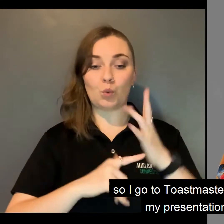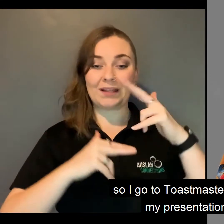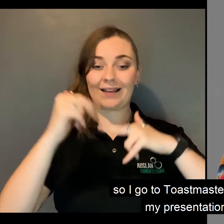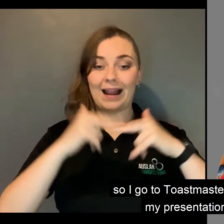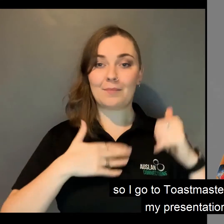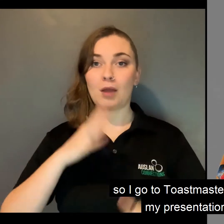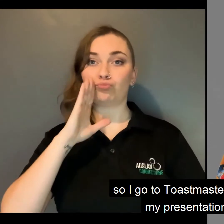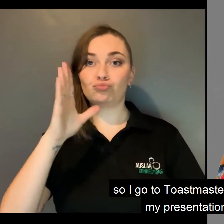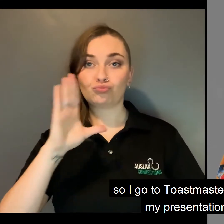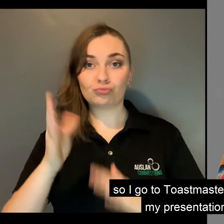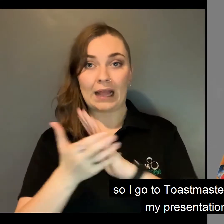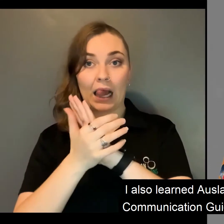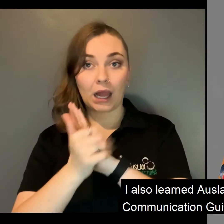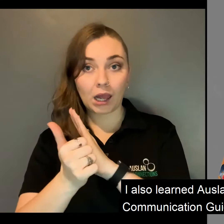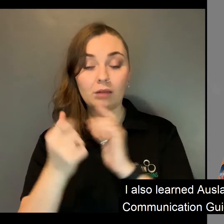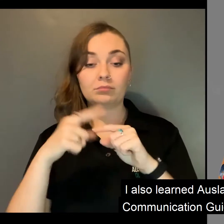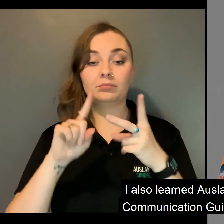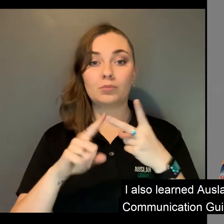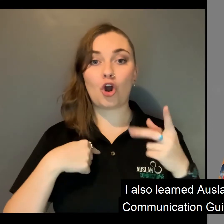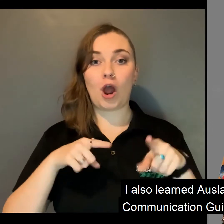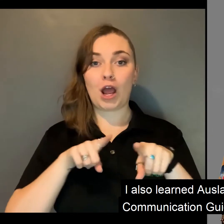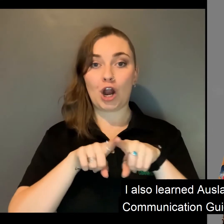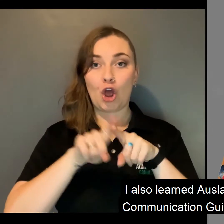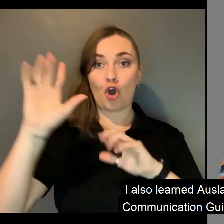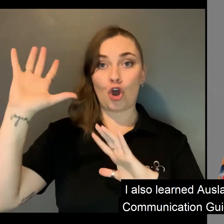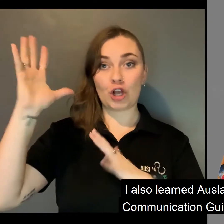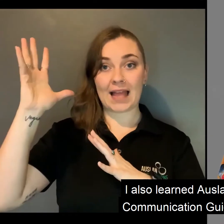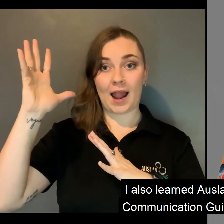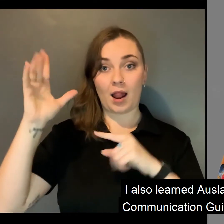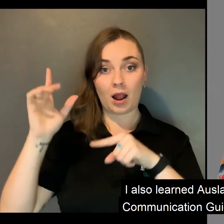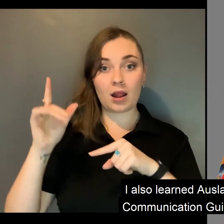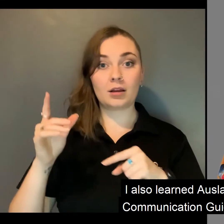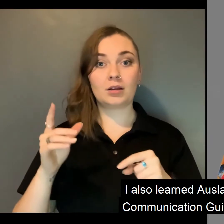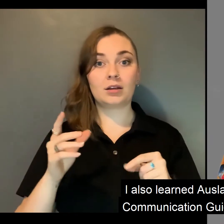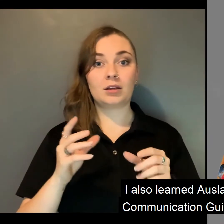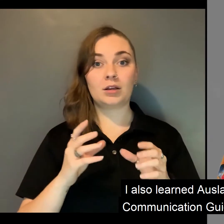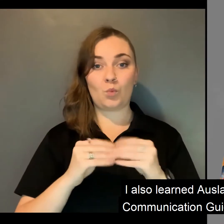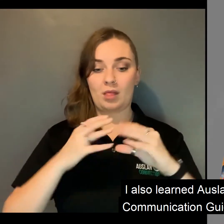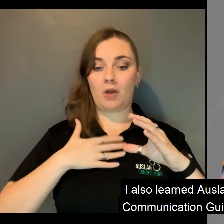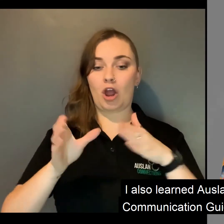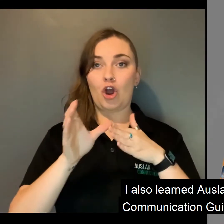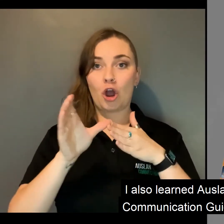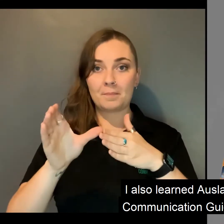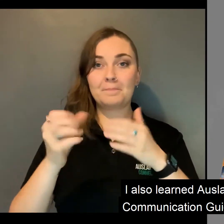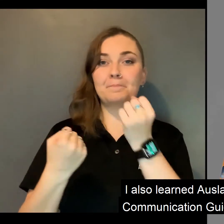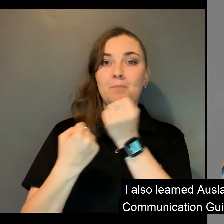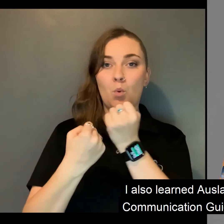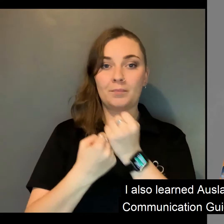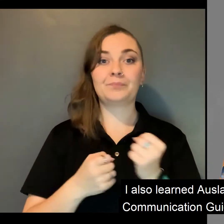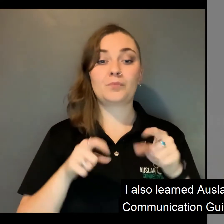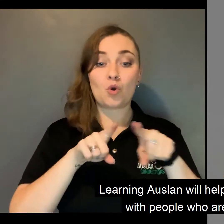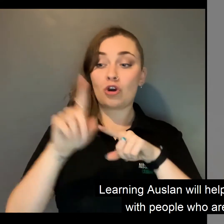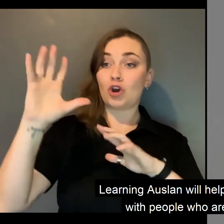my presentation skills. I also learn Auslan with my communication guide